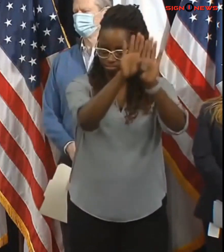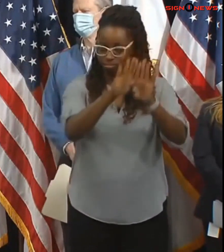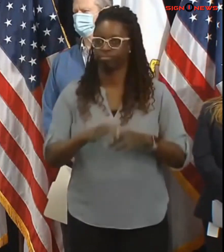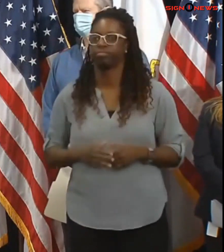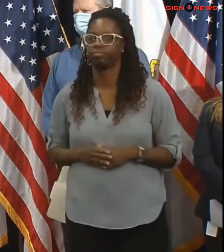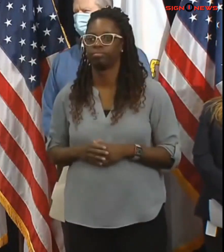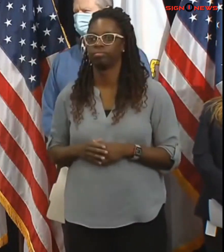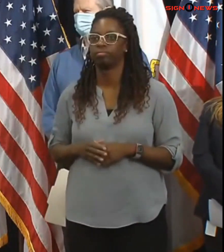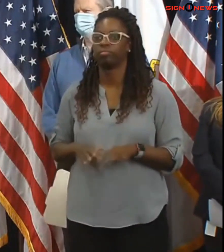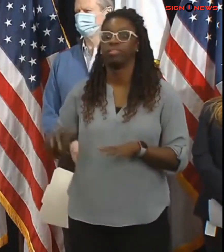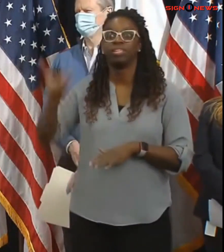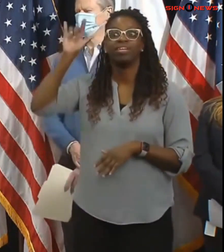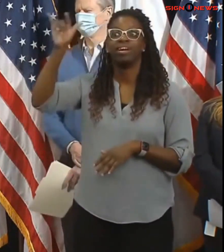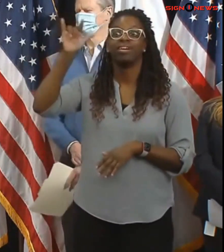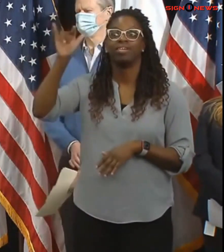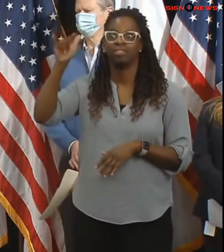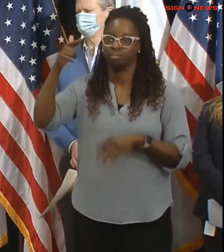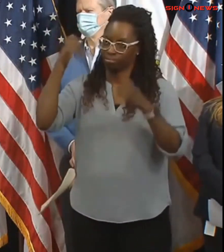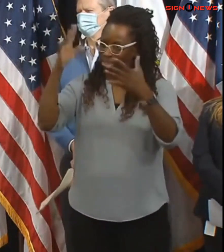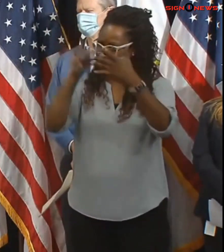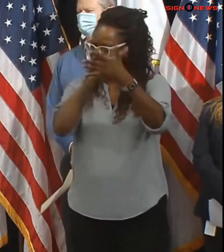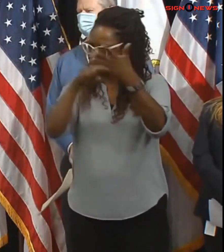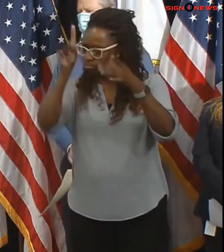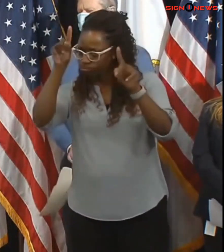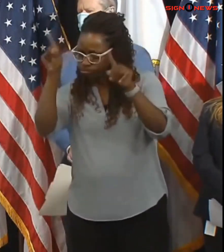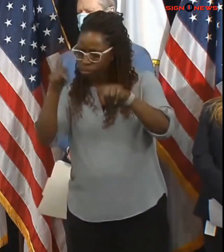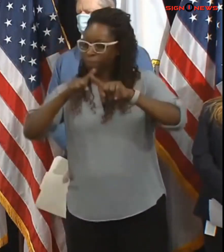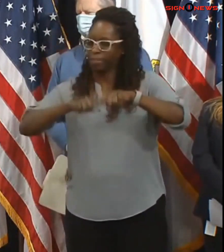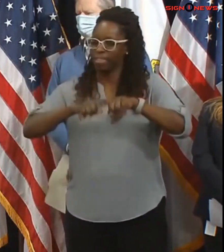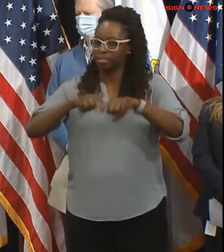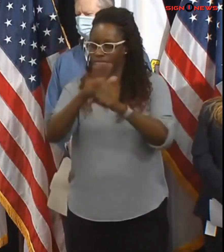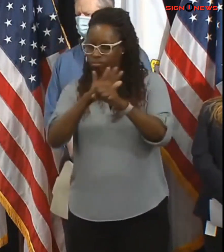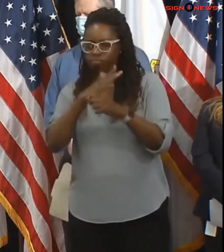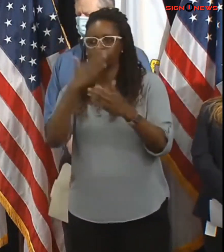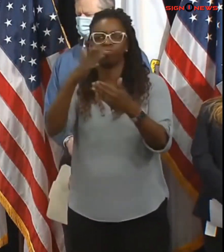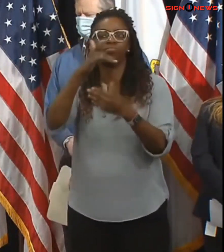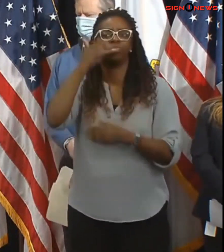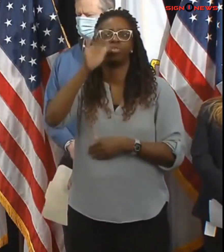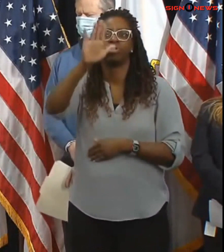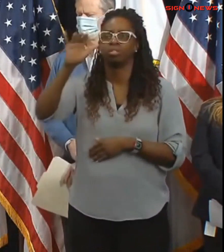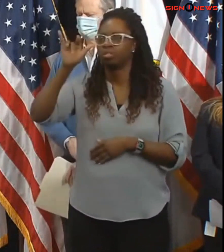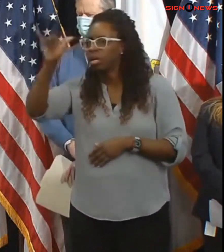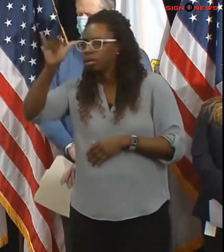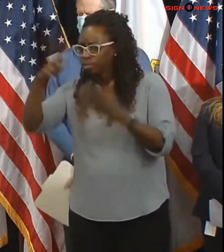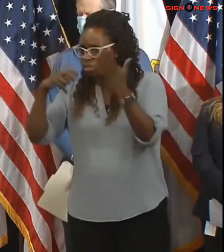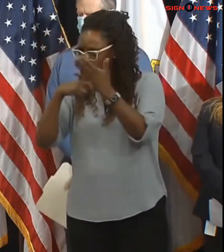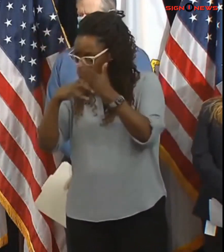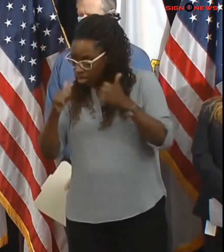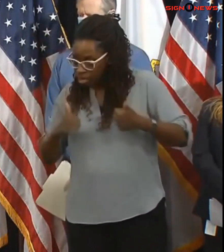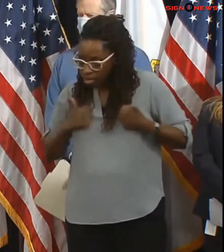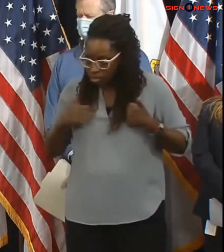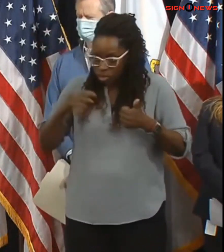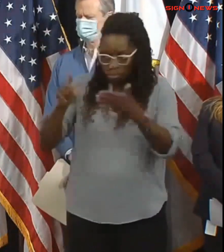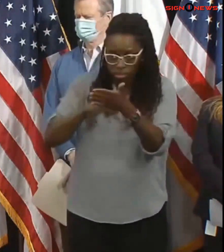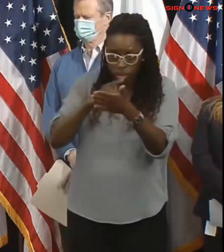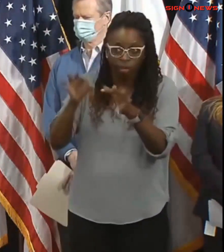have already postponed flights scheduled for saturday all of these preparations and restrictions and measures